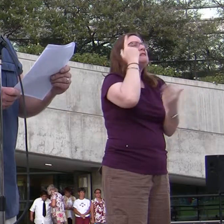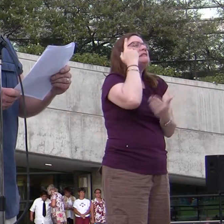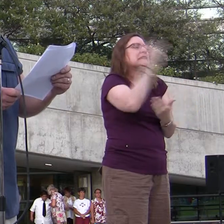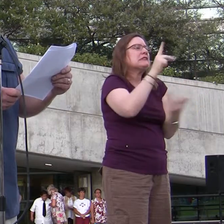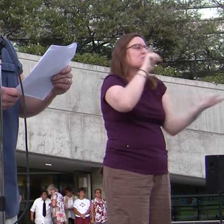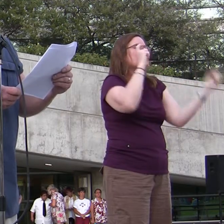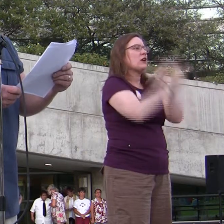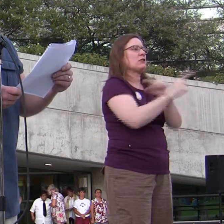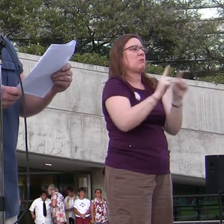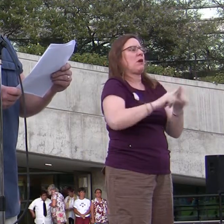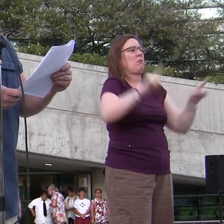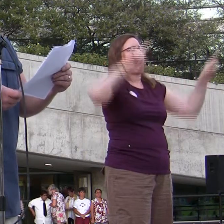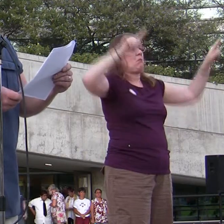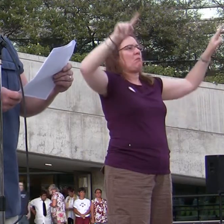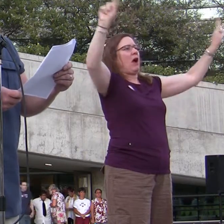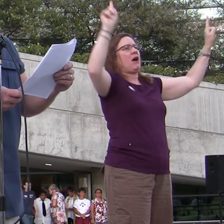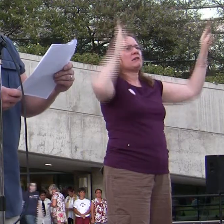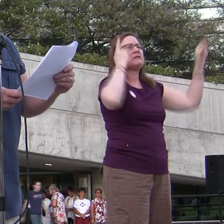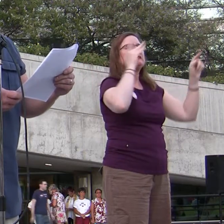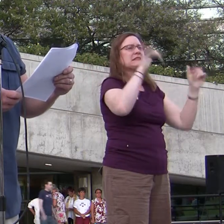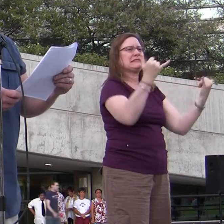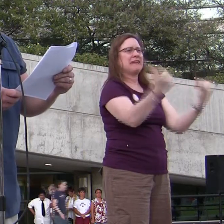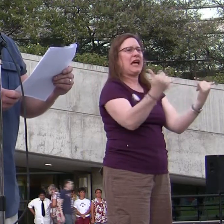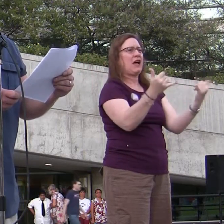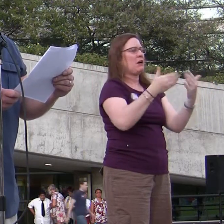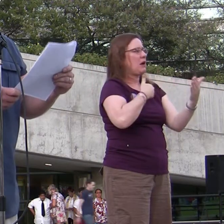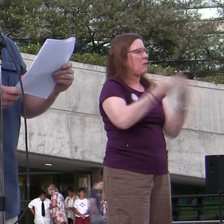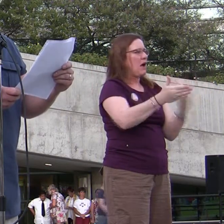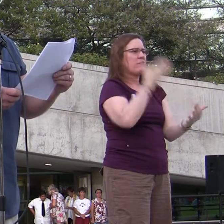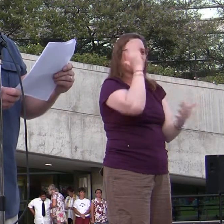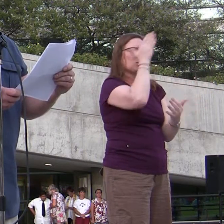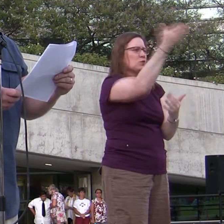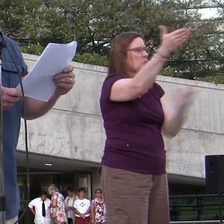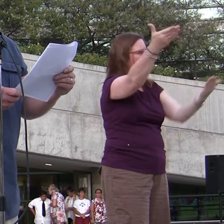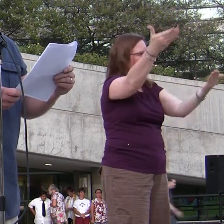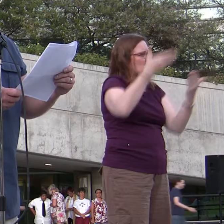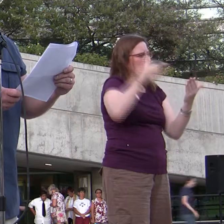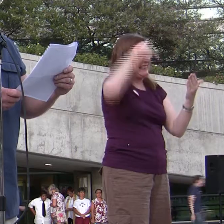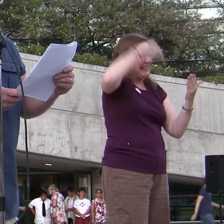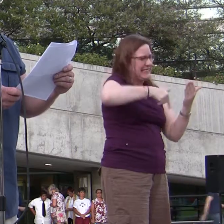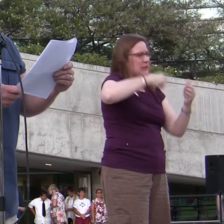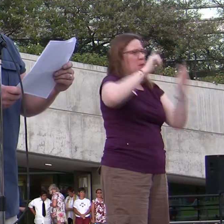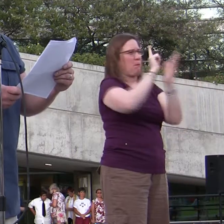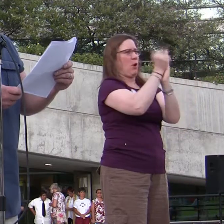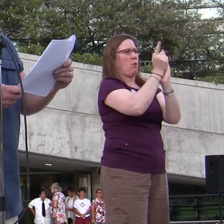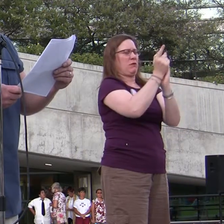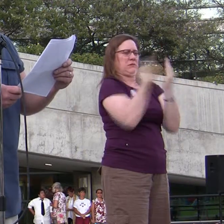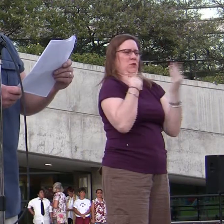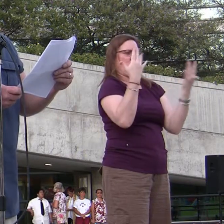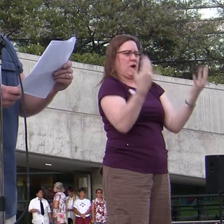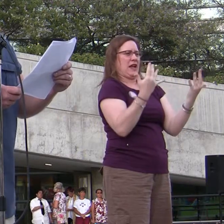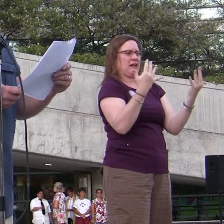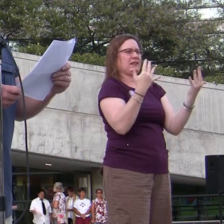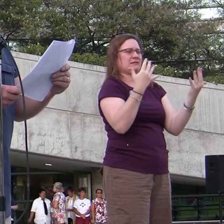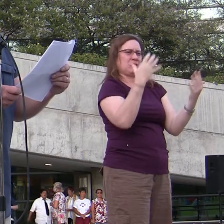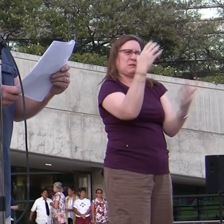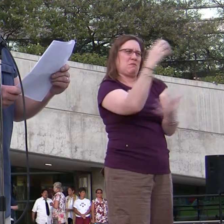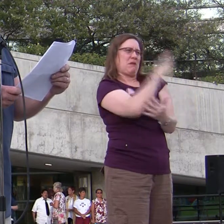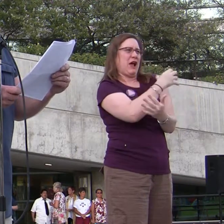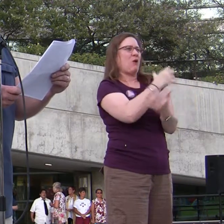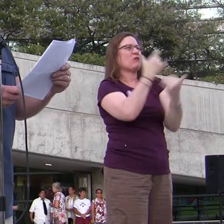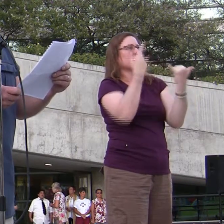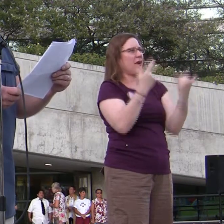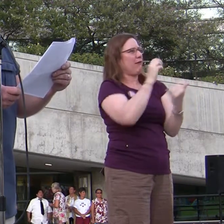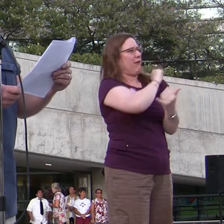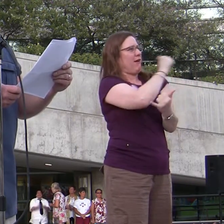But I see it now. And regardless of what the future brings, this is the moment I've been waiting for. When the powers that be considered LGBT